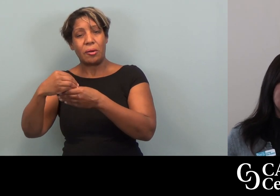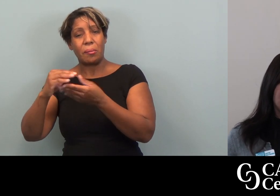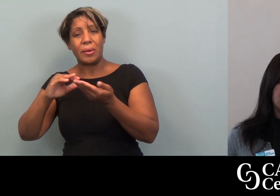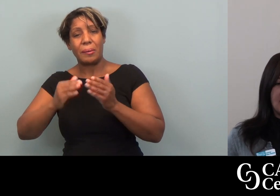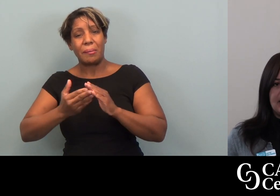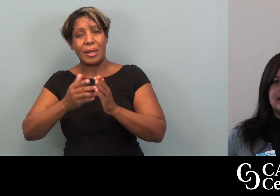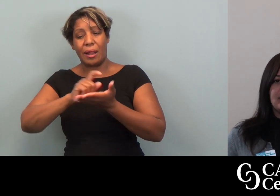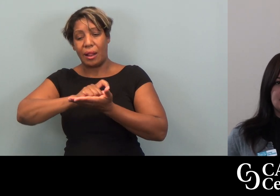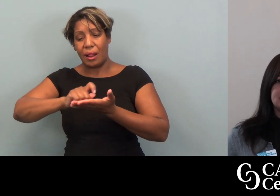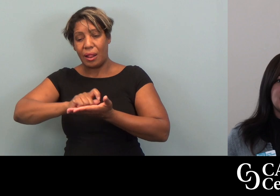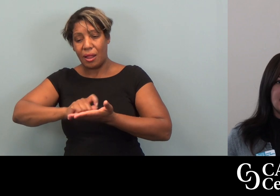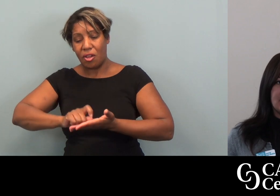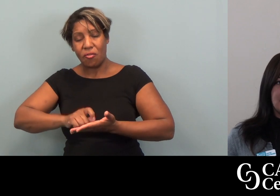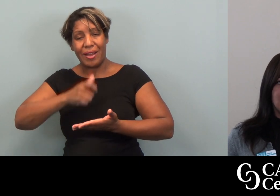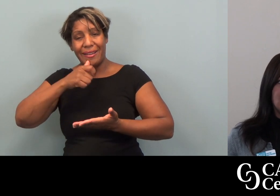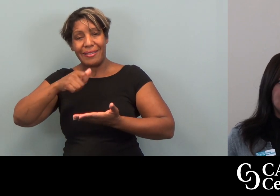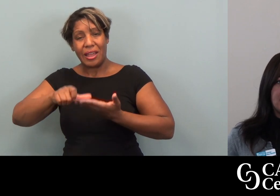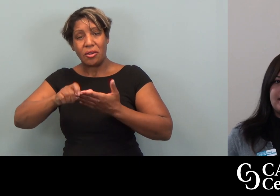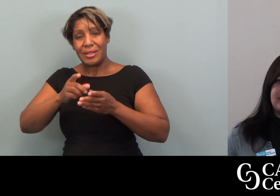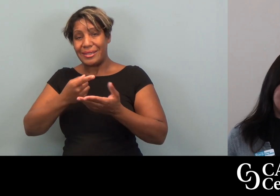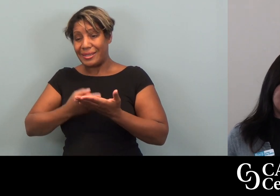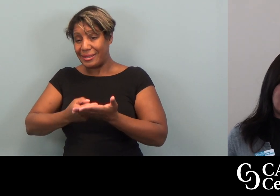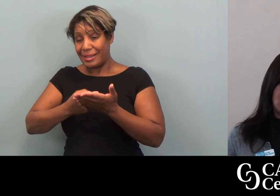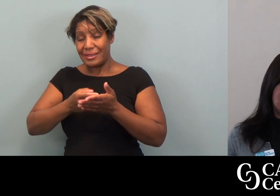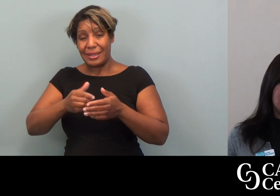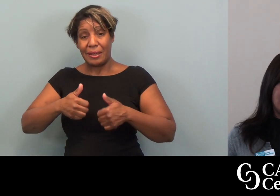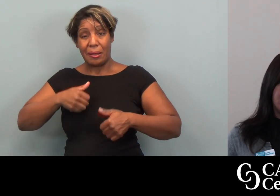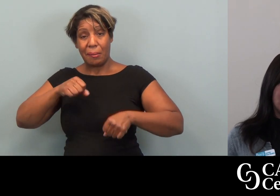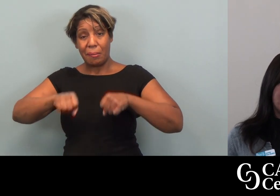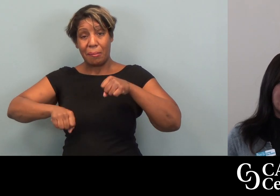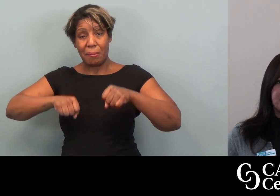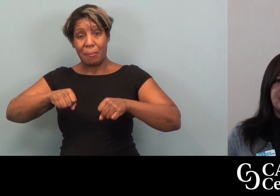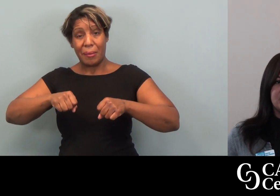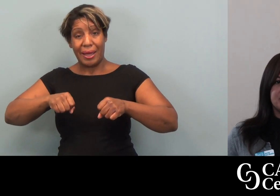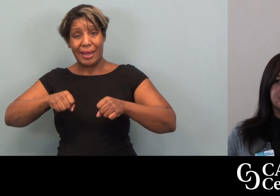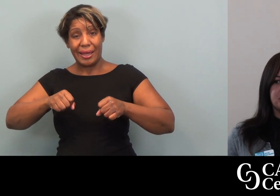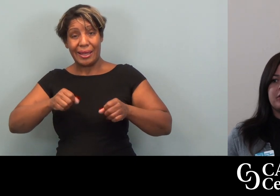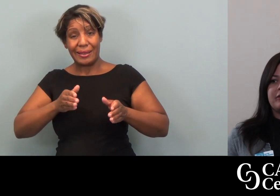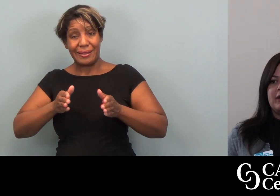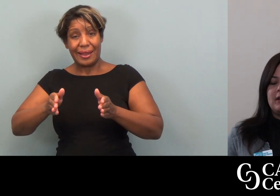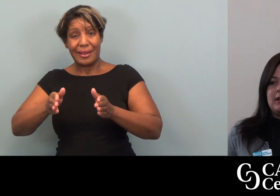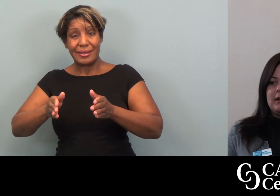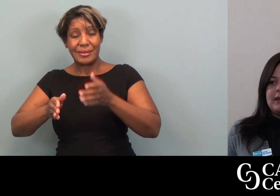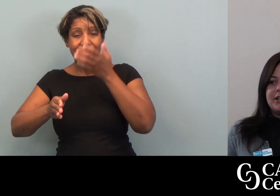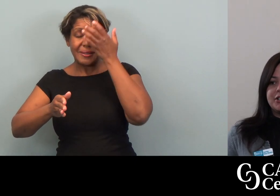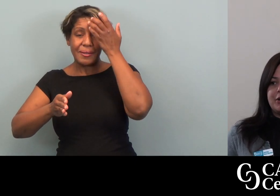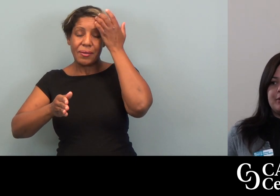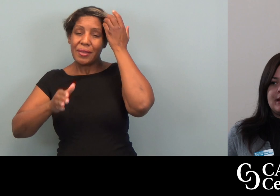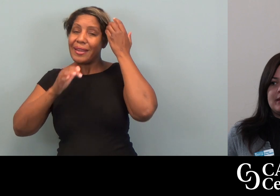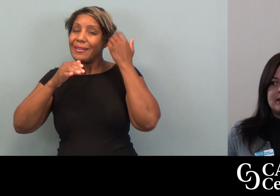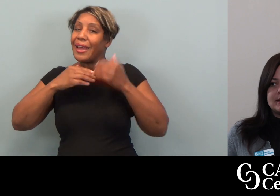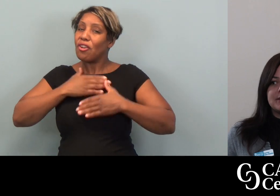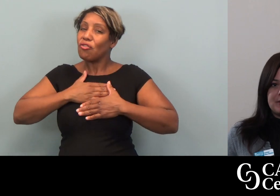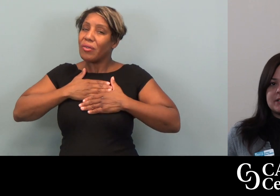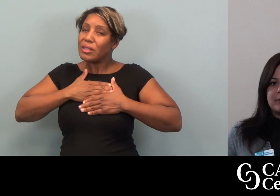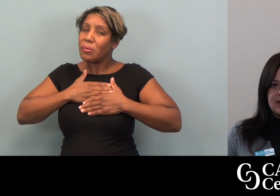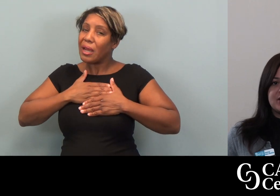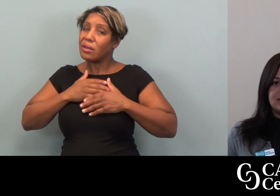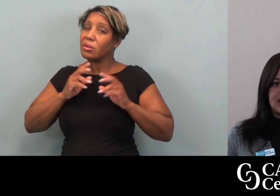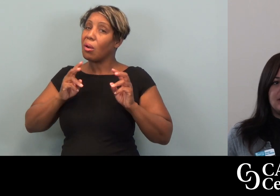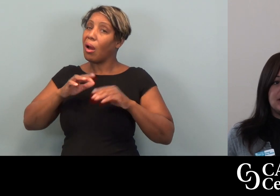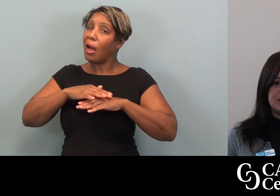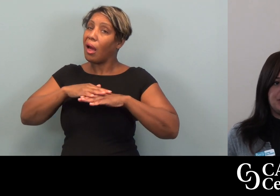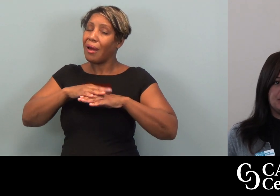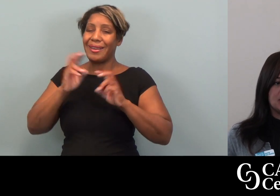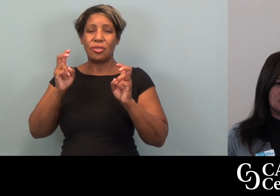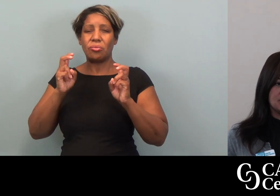Folks, you know, writing letters and talking about bike lanes are not a recreational sort of issue. This is a transportation